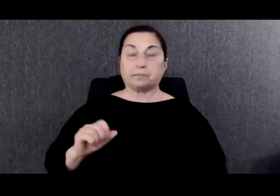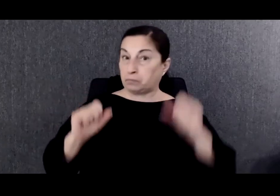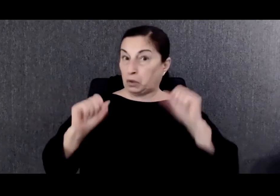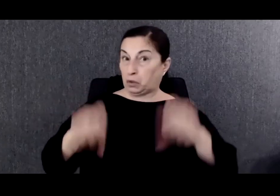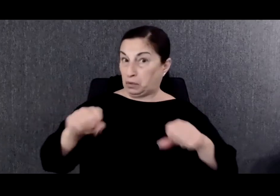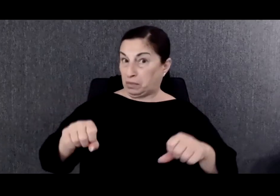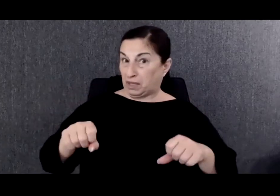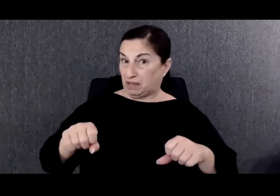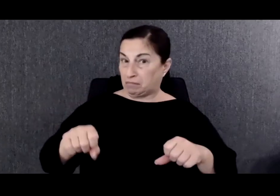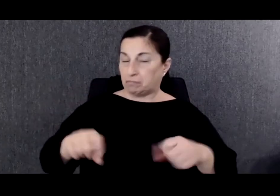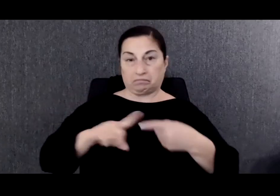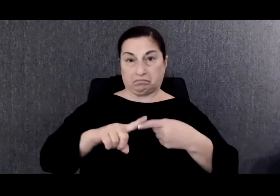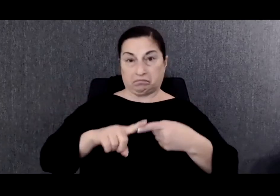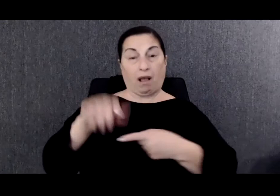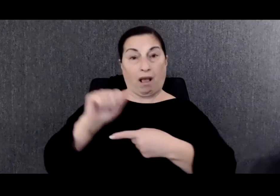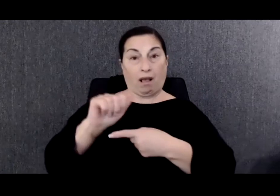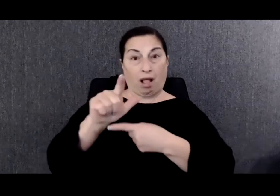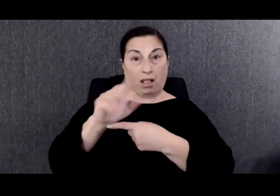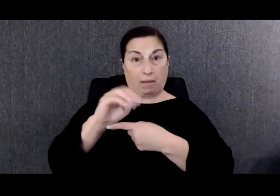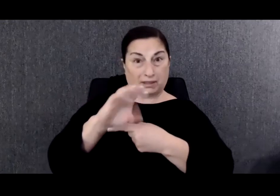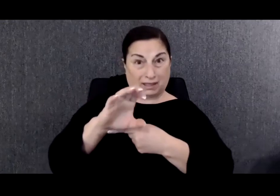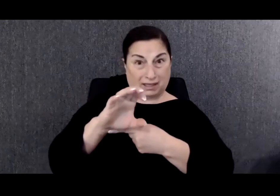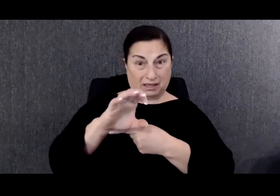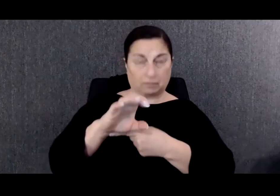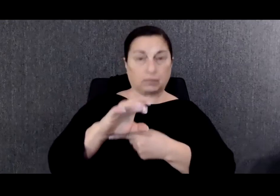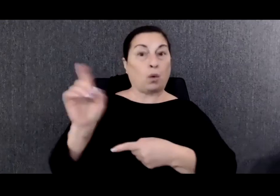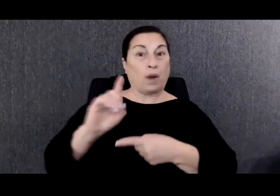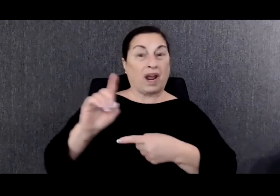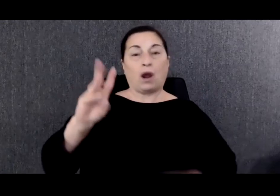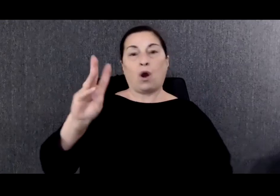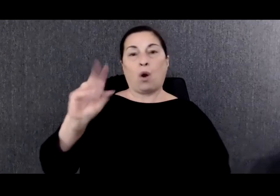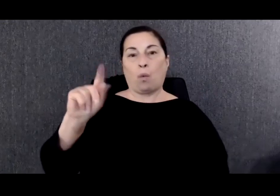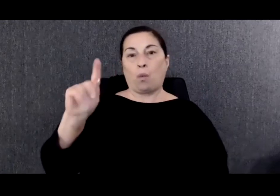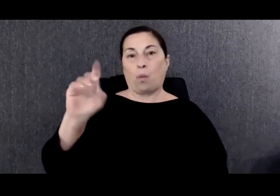ALMC, which is in Wakefield,